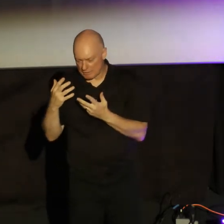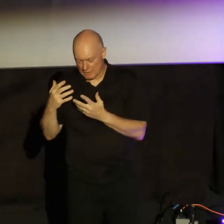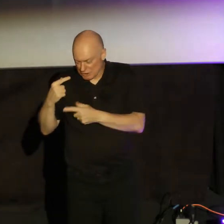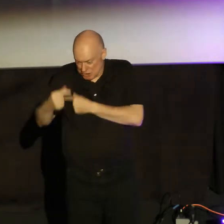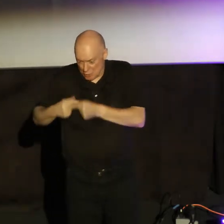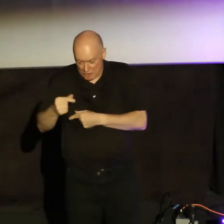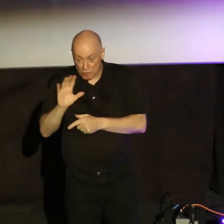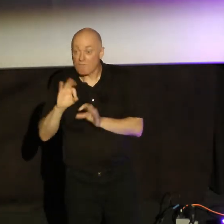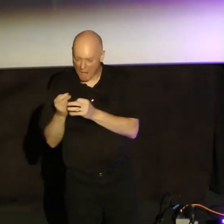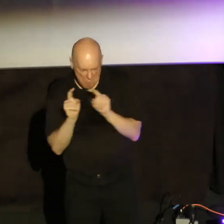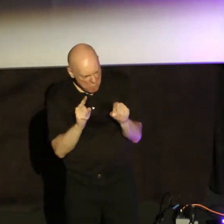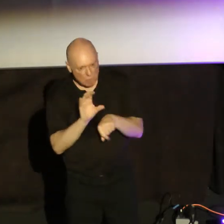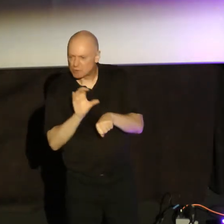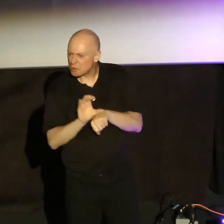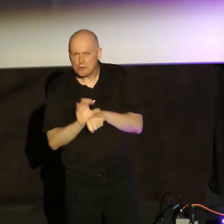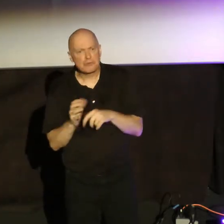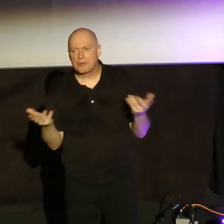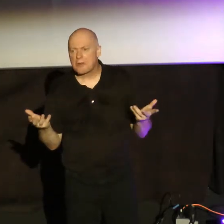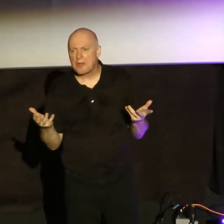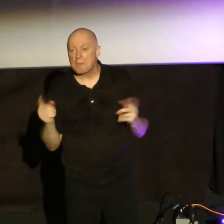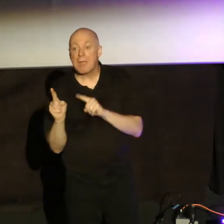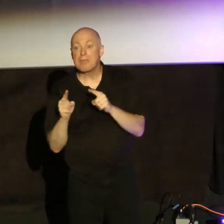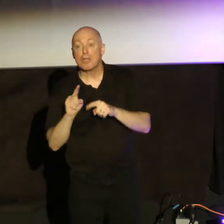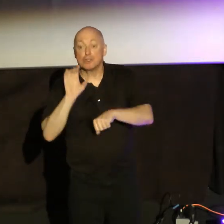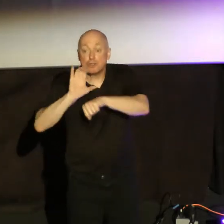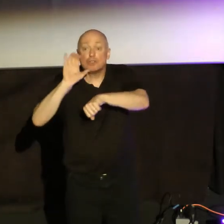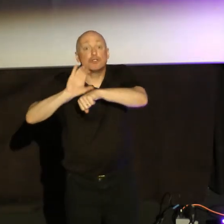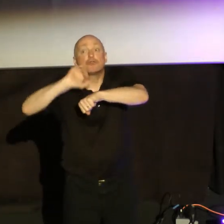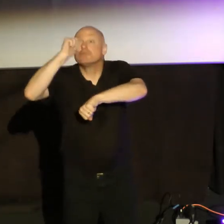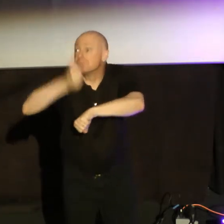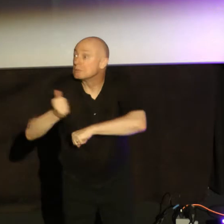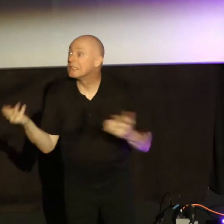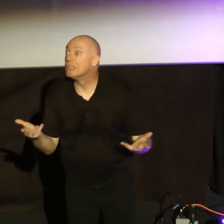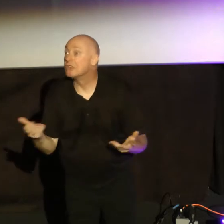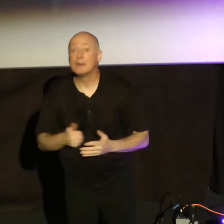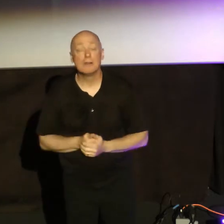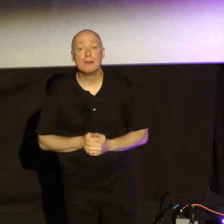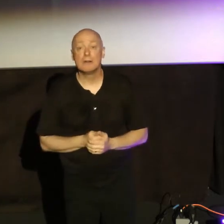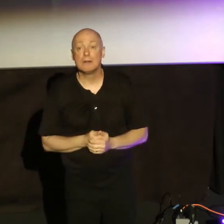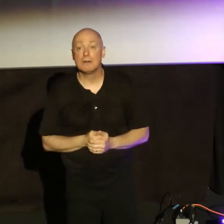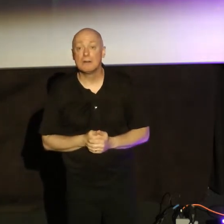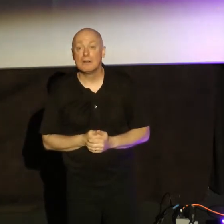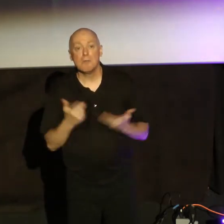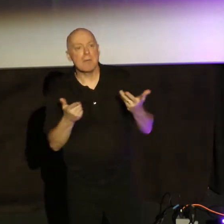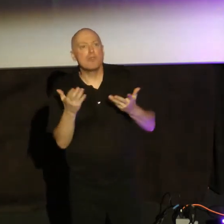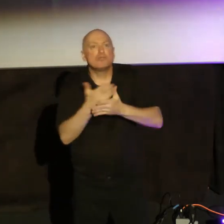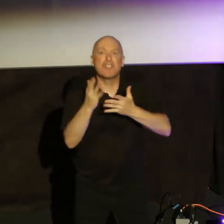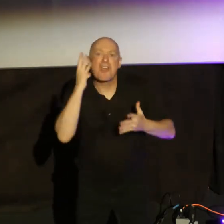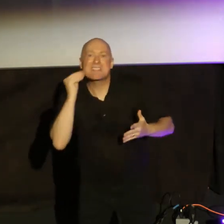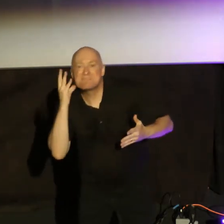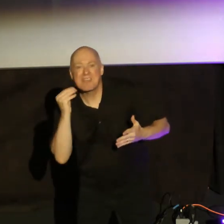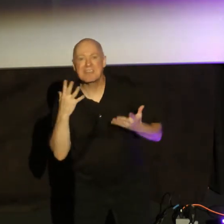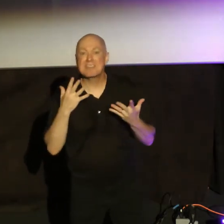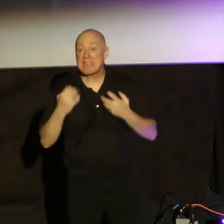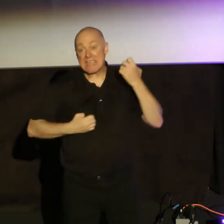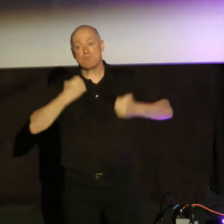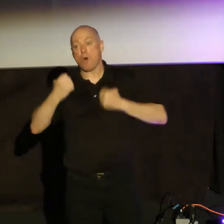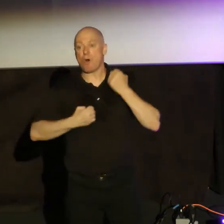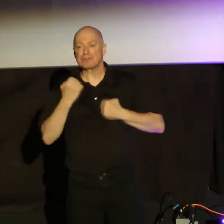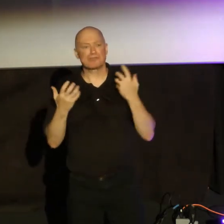family. You could have been here for the church plant, the start of it, launch. Share experiences of emotional, even supernatural events that have